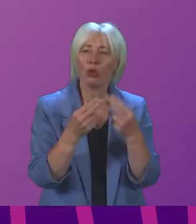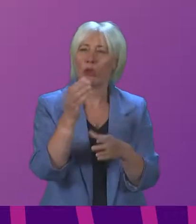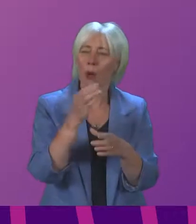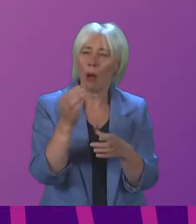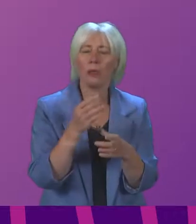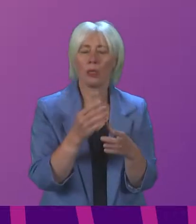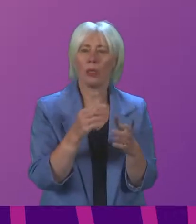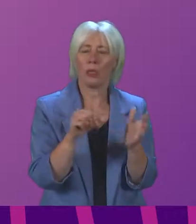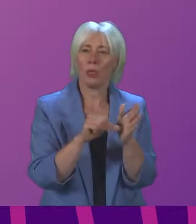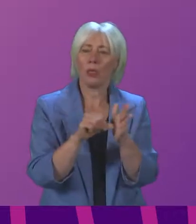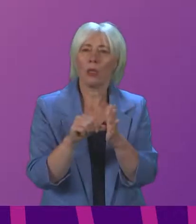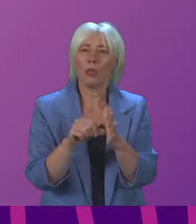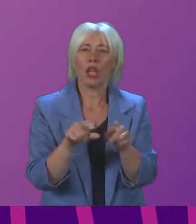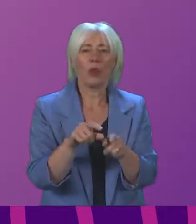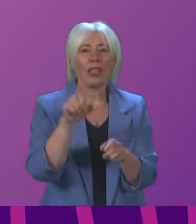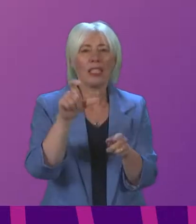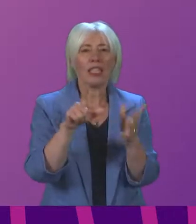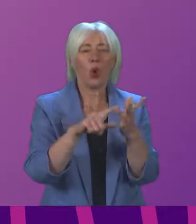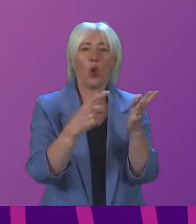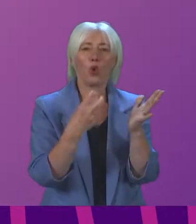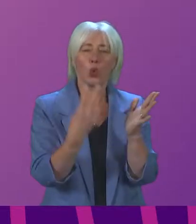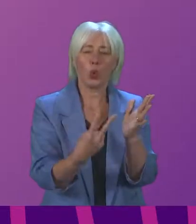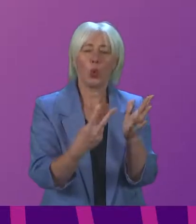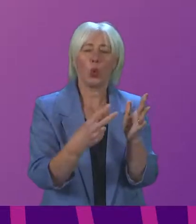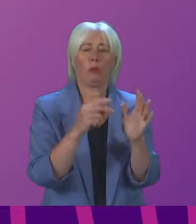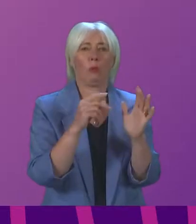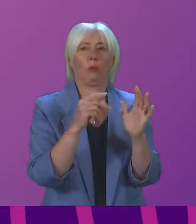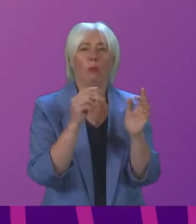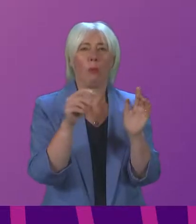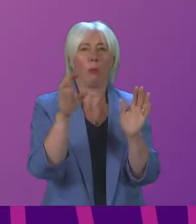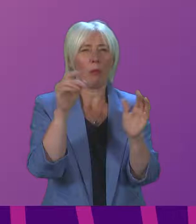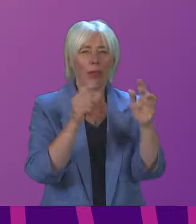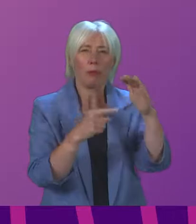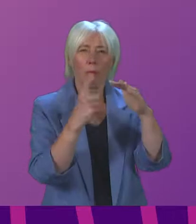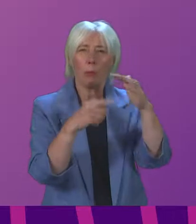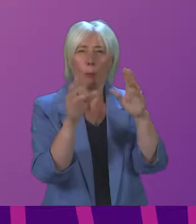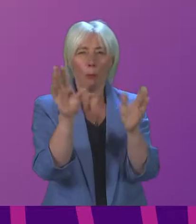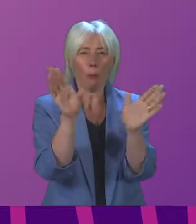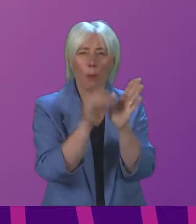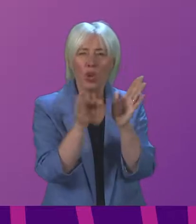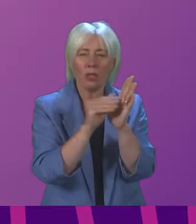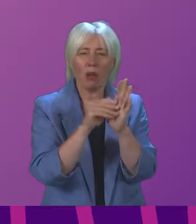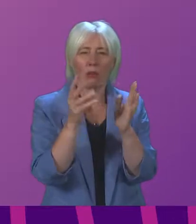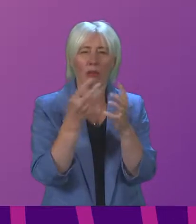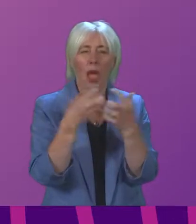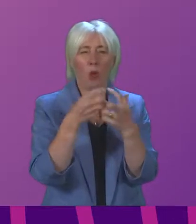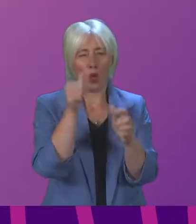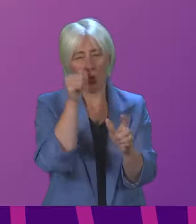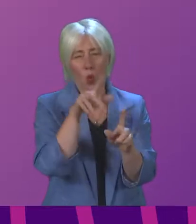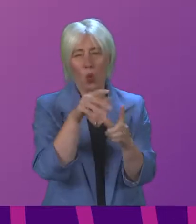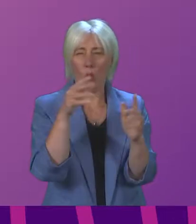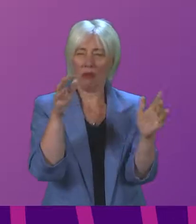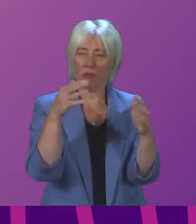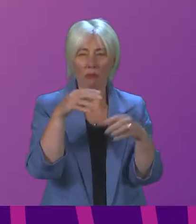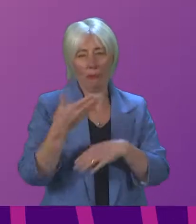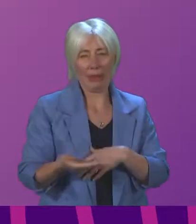of carbon dioxide monitors in assessing ventilation in buildings. We discussed the support available to businesses to improve ventilation